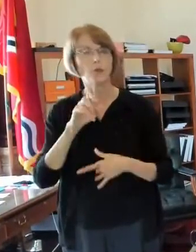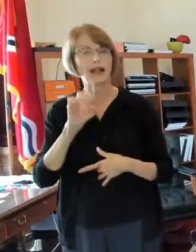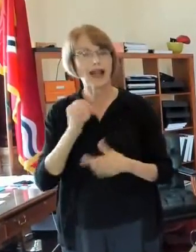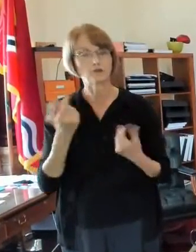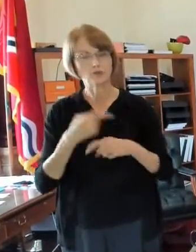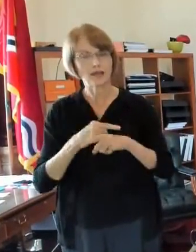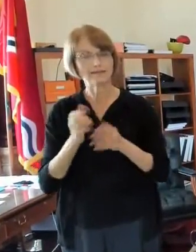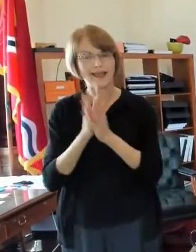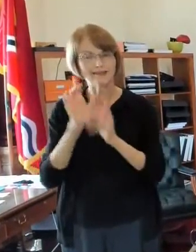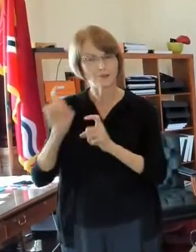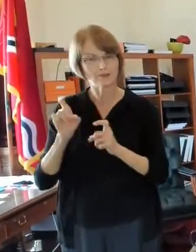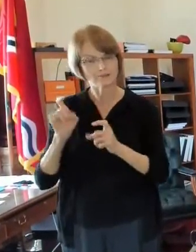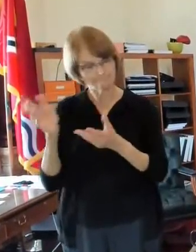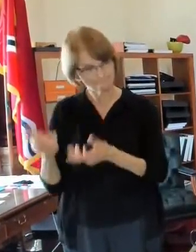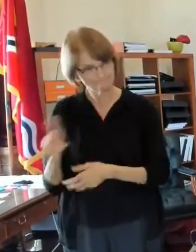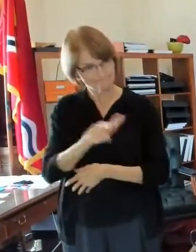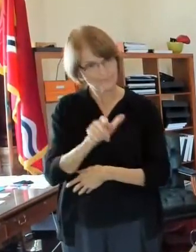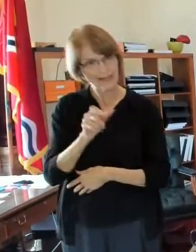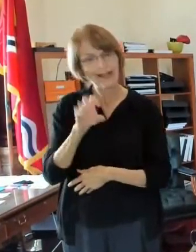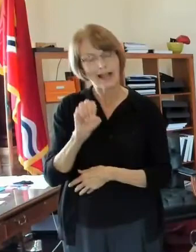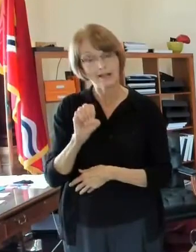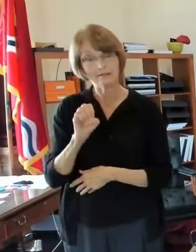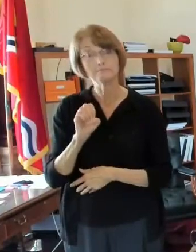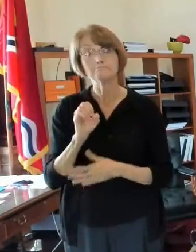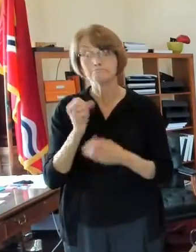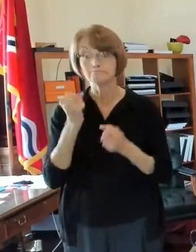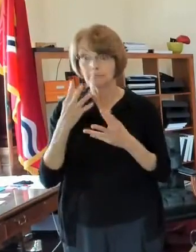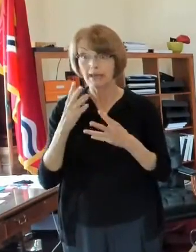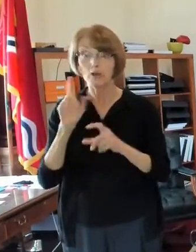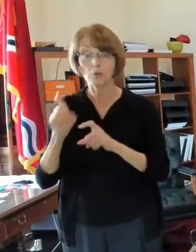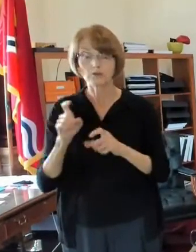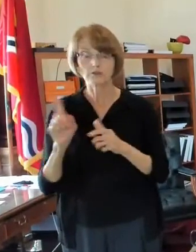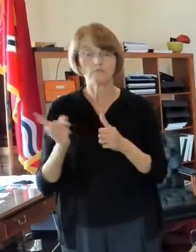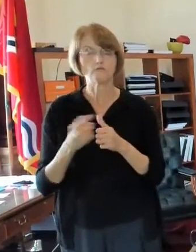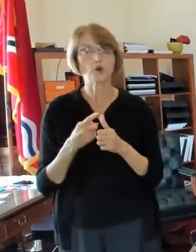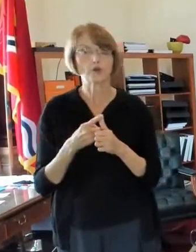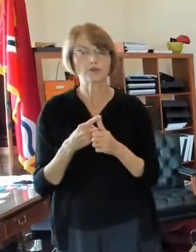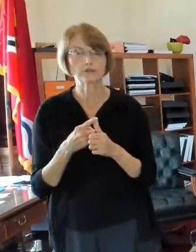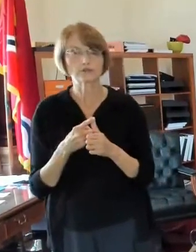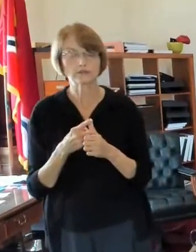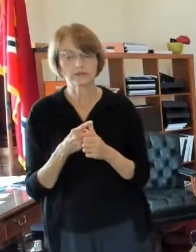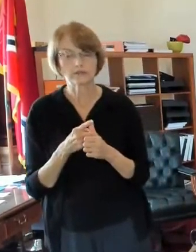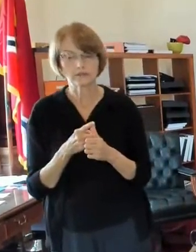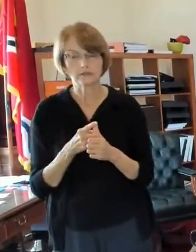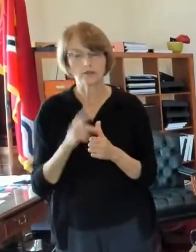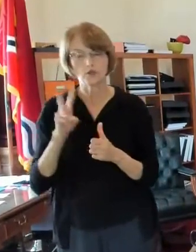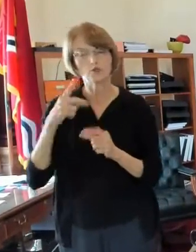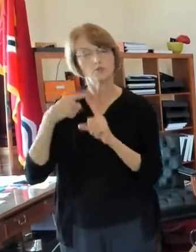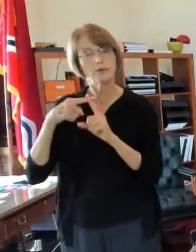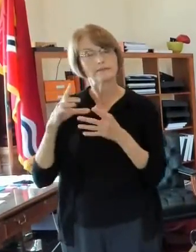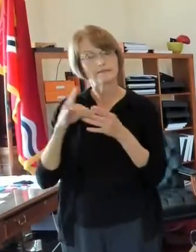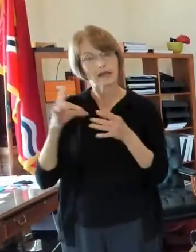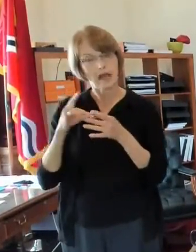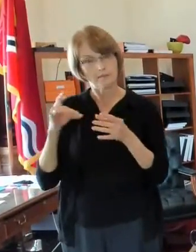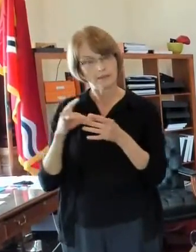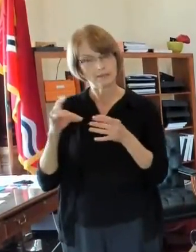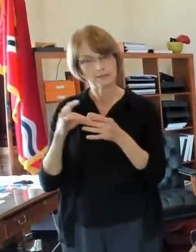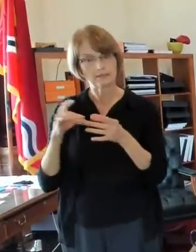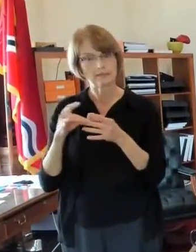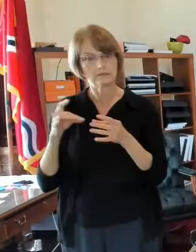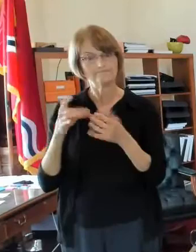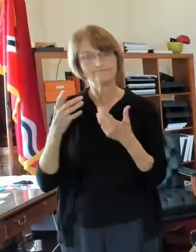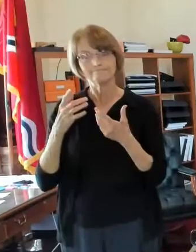kyle take it away we've got uh quite a few questions uh first thing we got a couple of positive comments about the city's efforts on